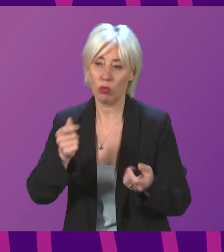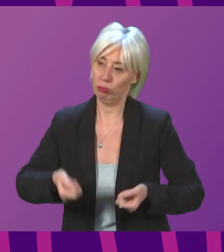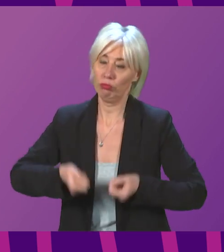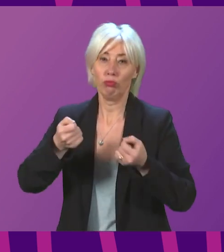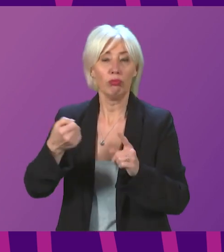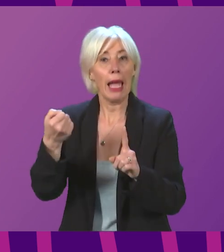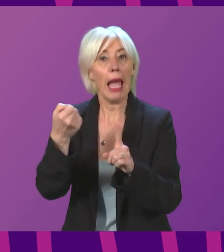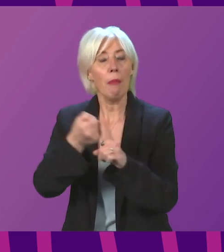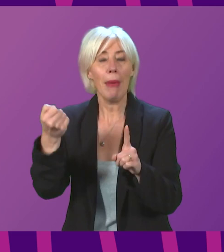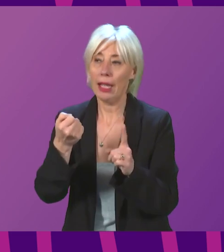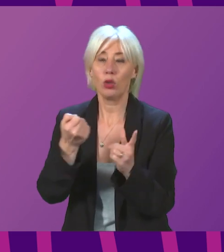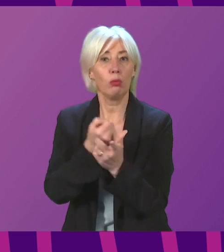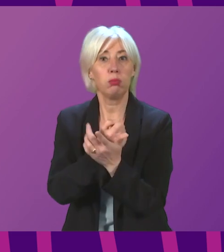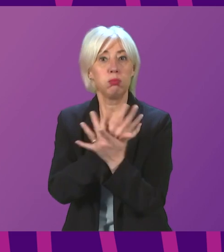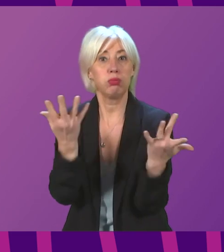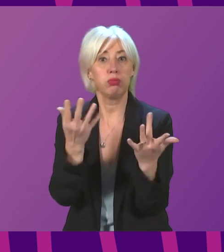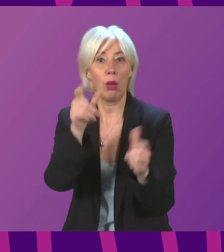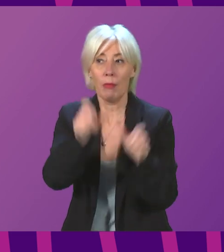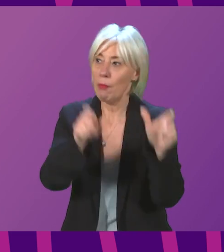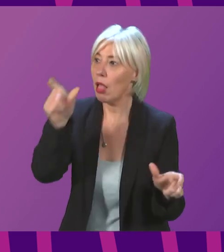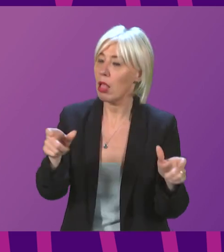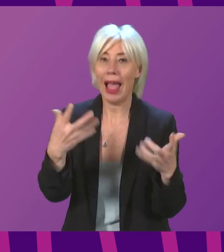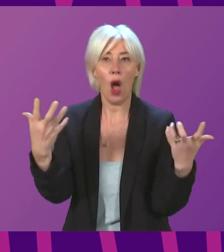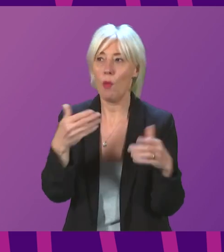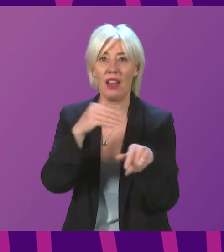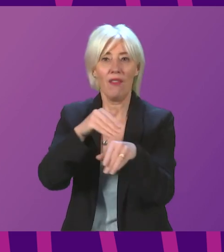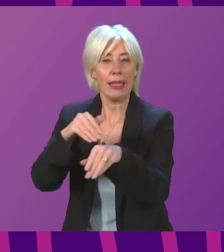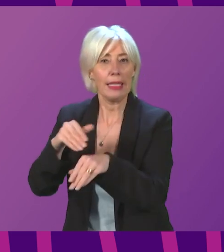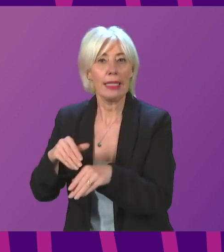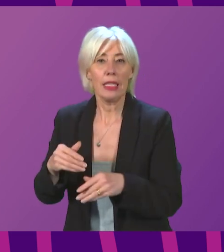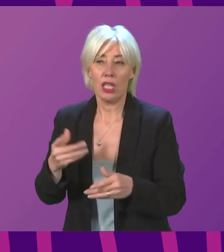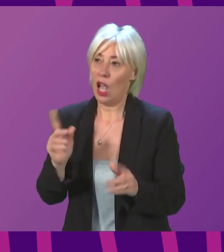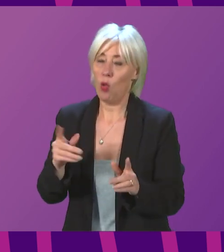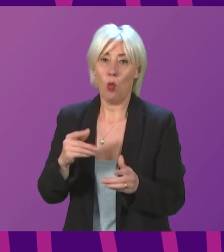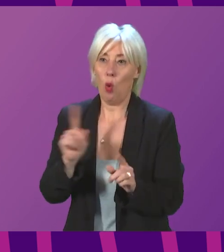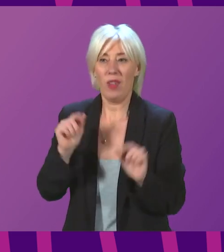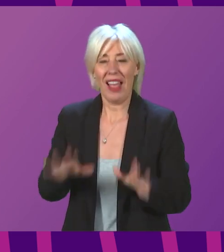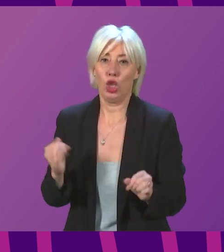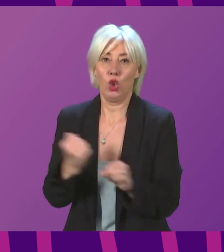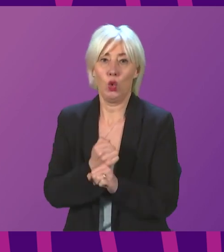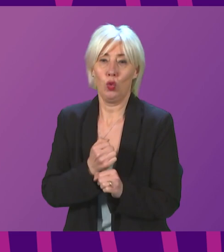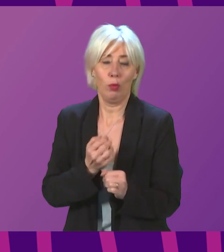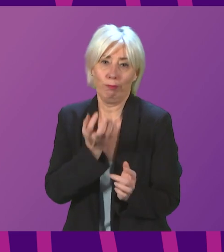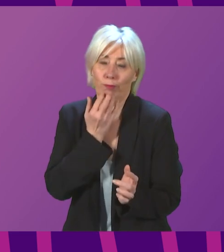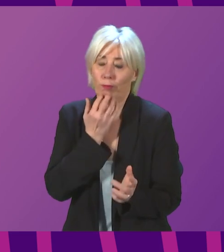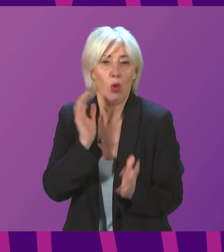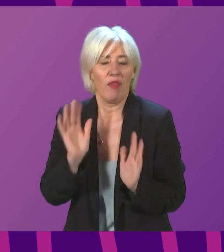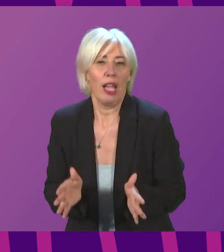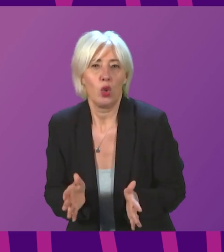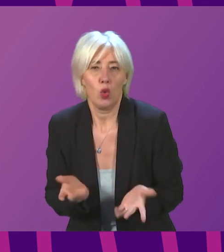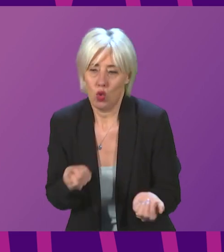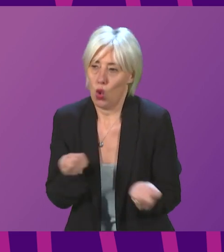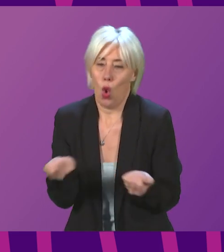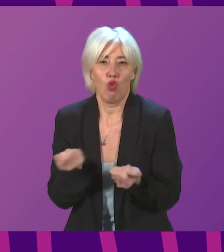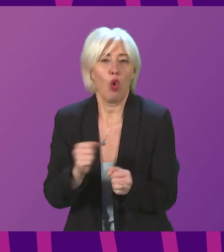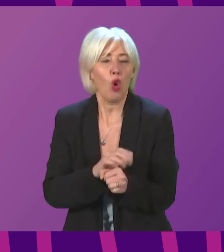on so many people in so many different ways of the steps that we have by necessity had to take to control